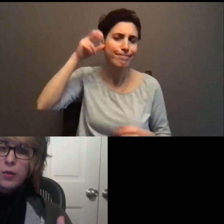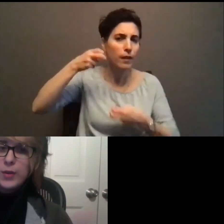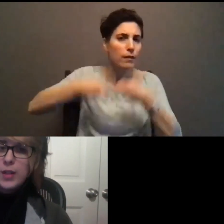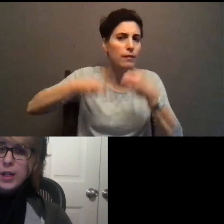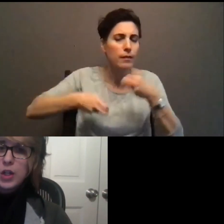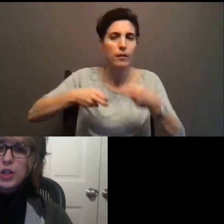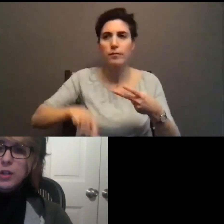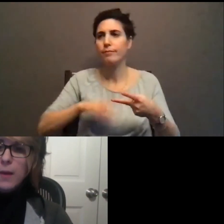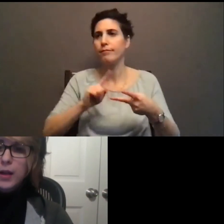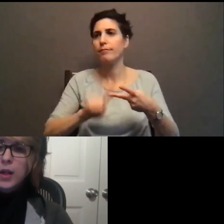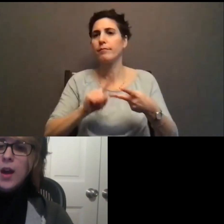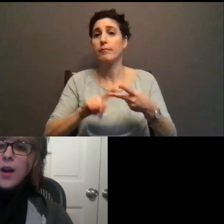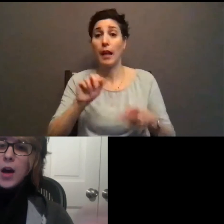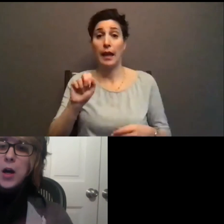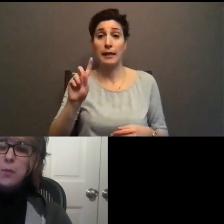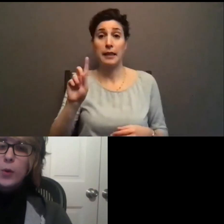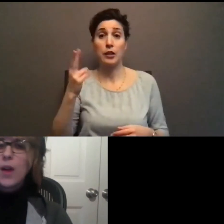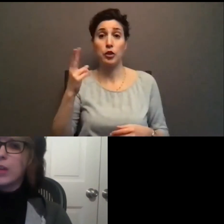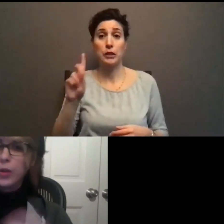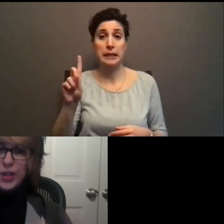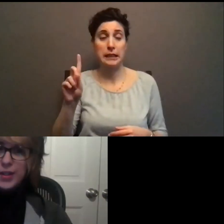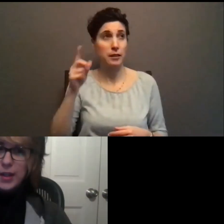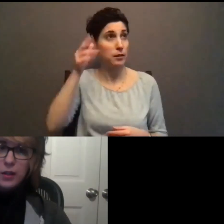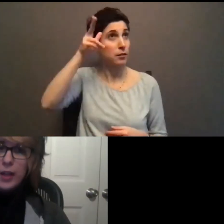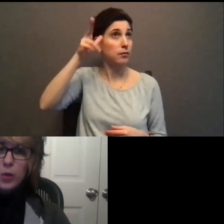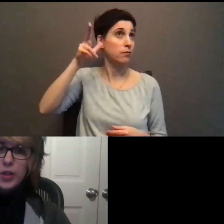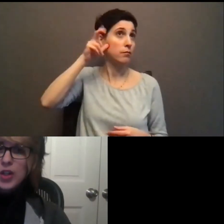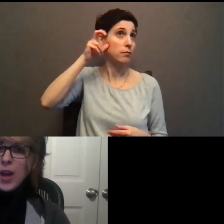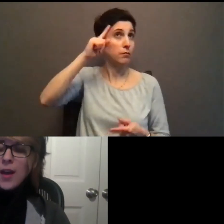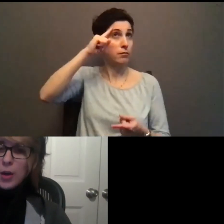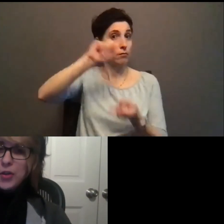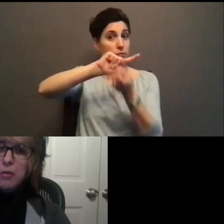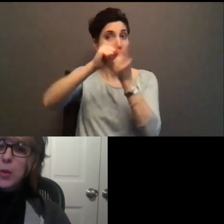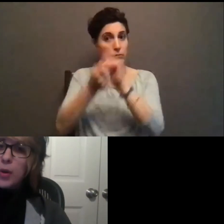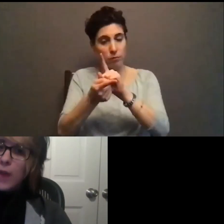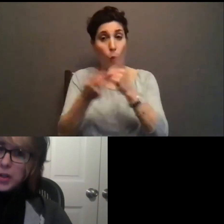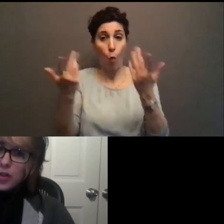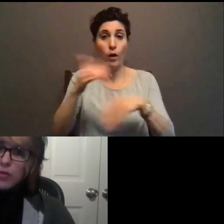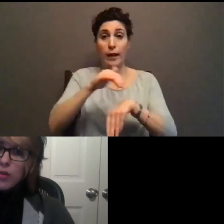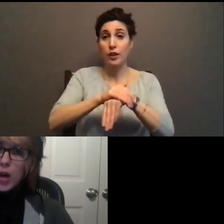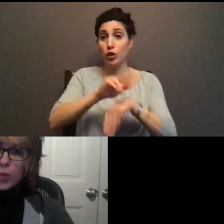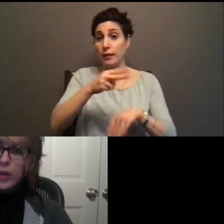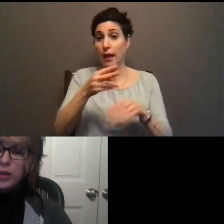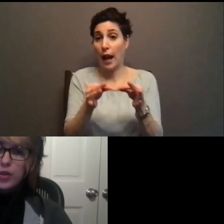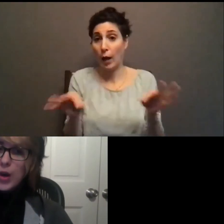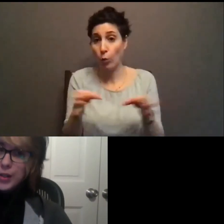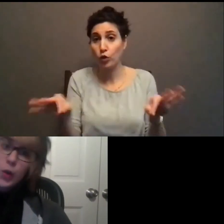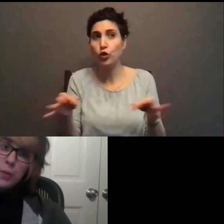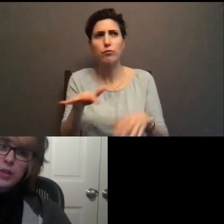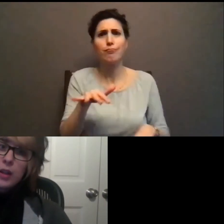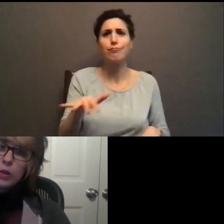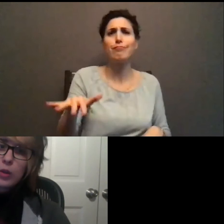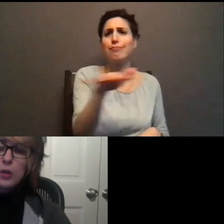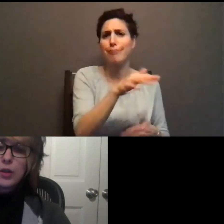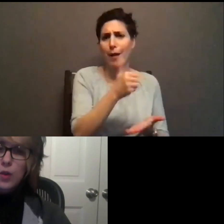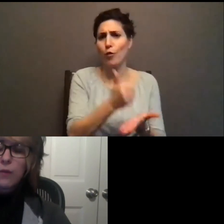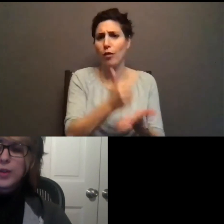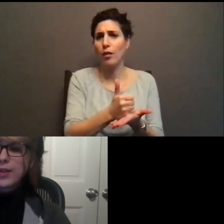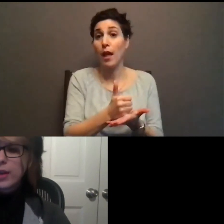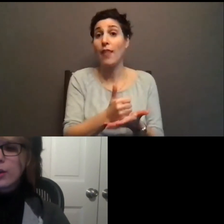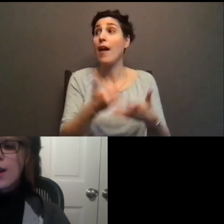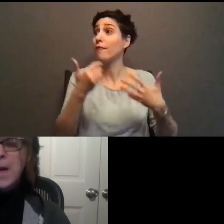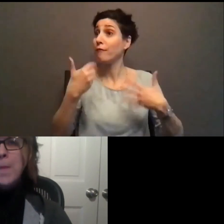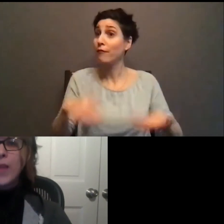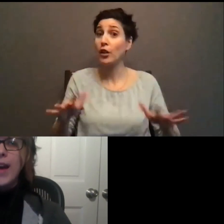like those with ADHD might, um, or you have English as a second language. And also it provides you a written transcript that you can use as